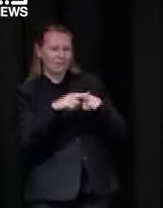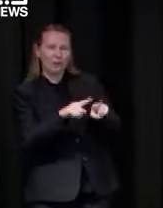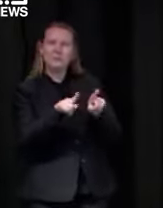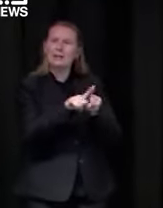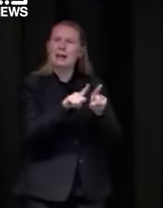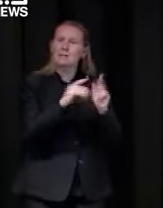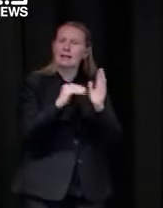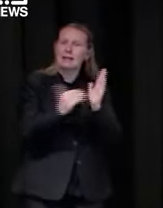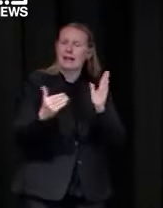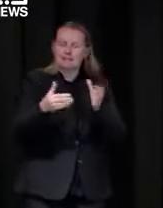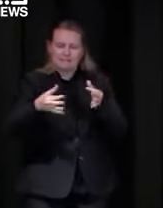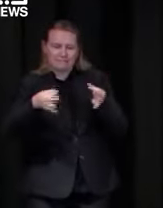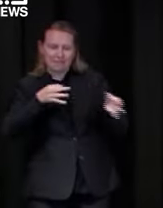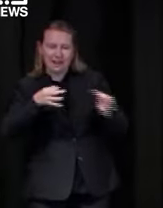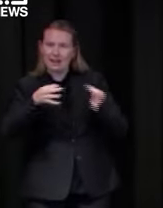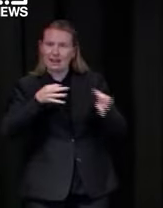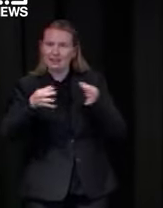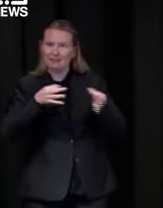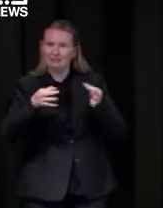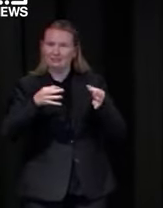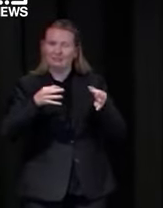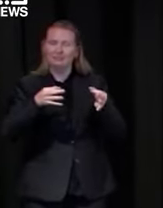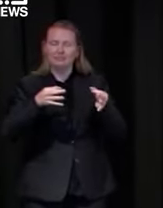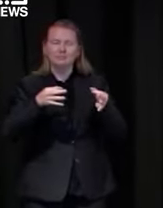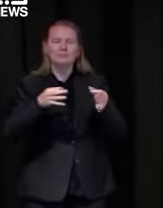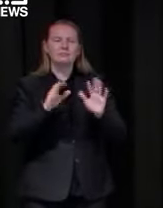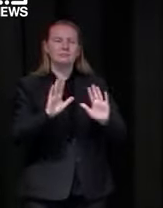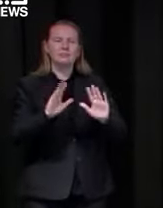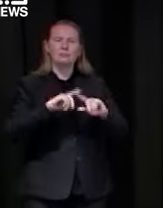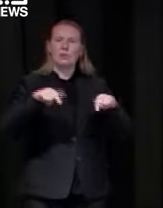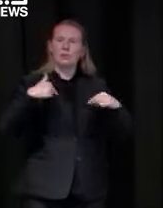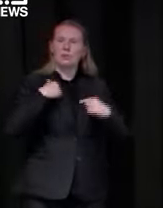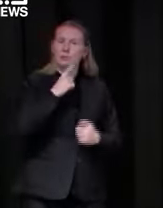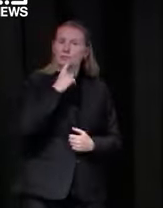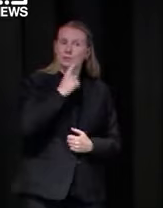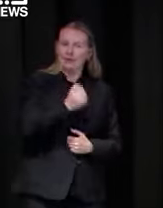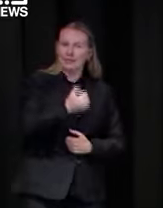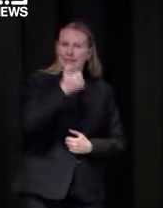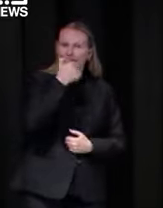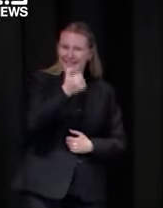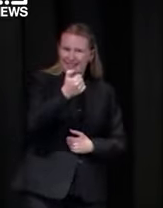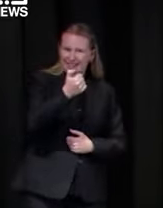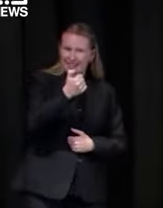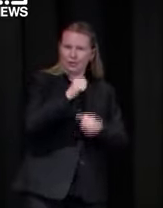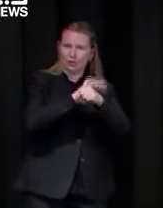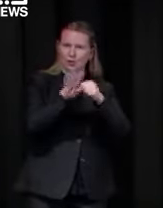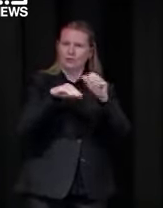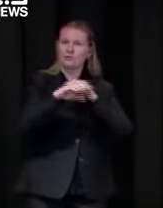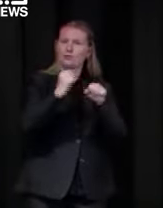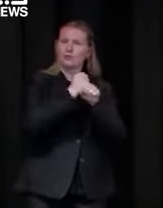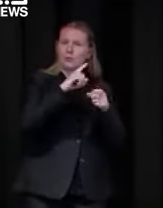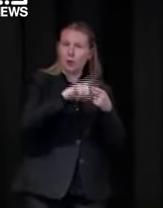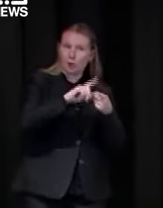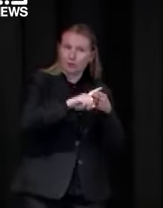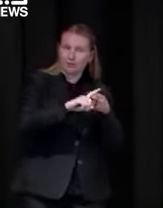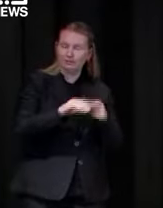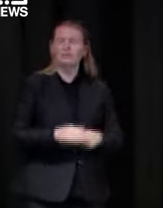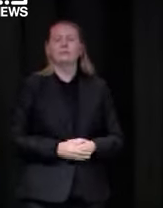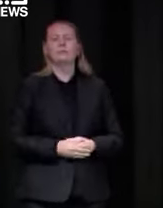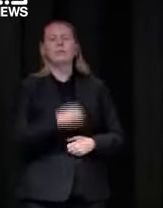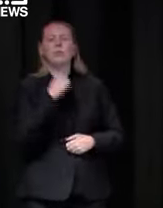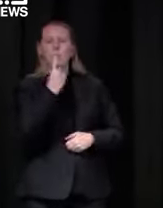virus under the national plan today we are reporting six cases that were in Geelong yesterday and one one case in surf